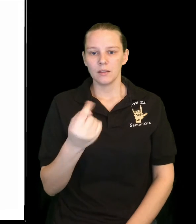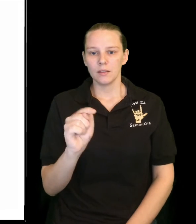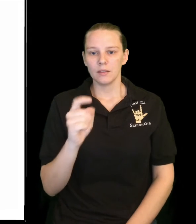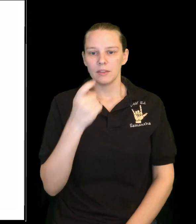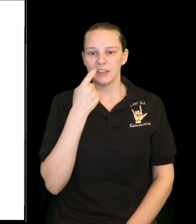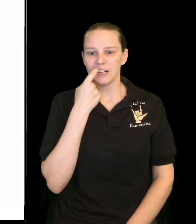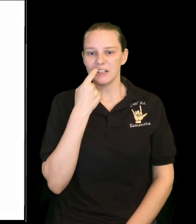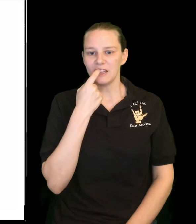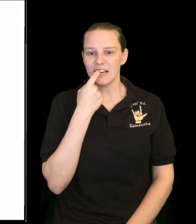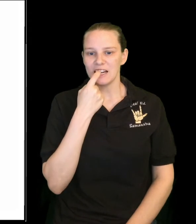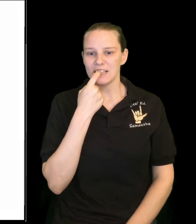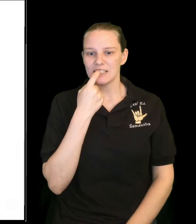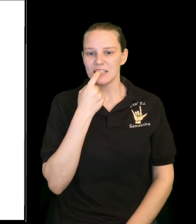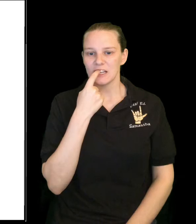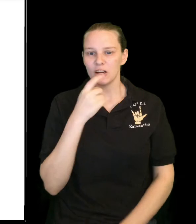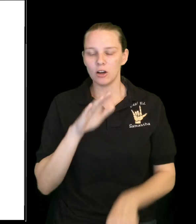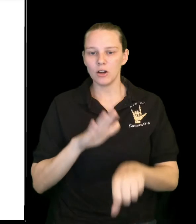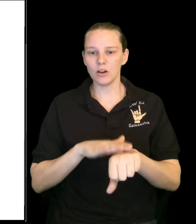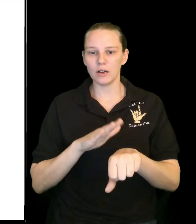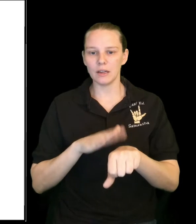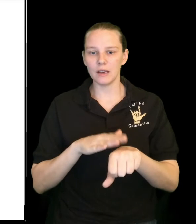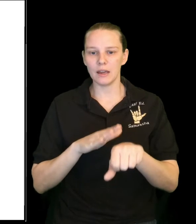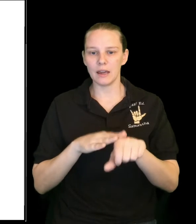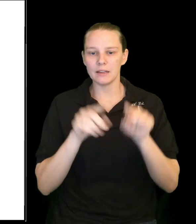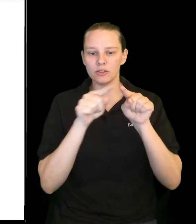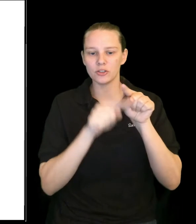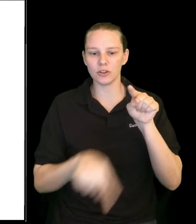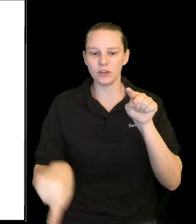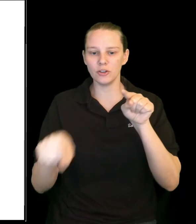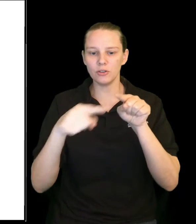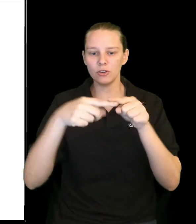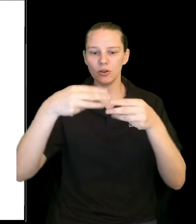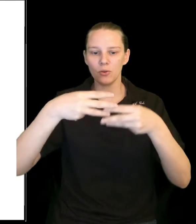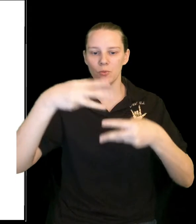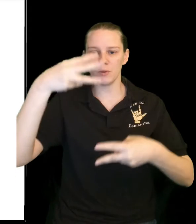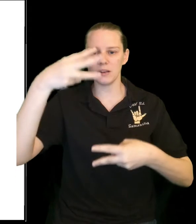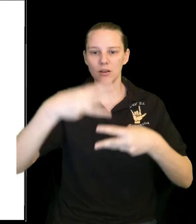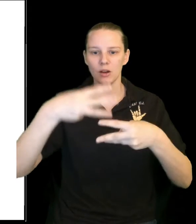The glass on a circular window.